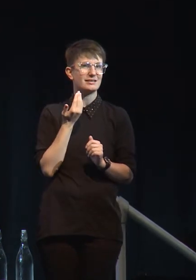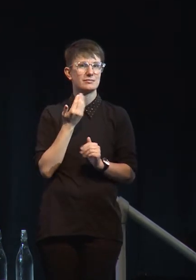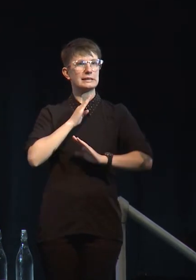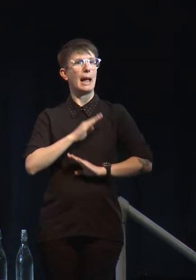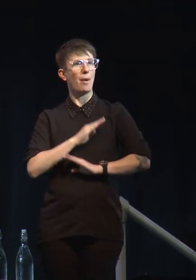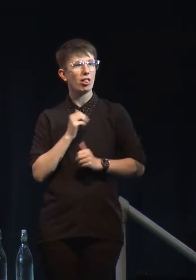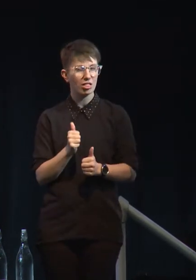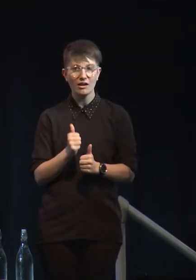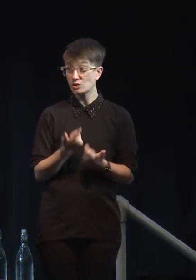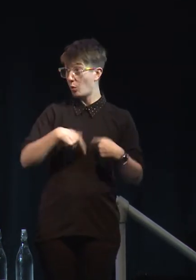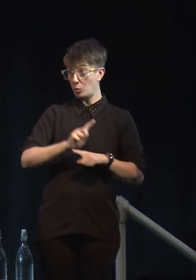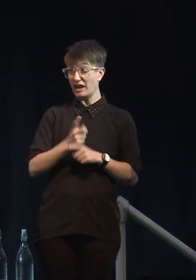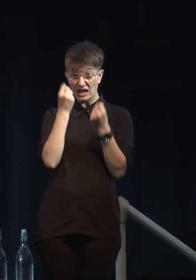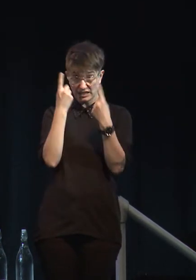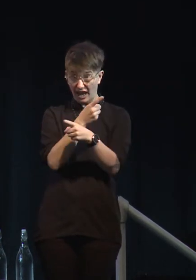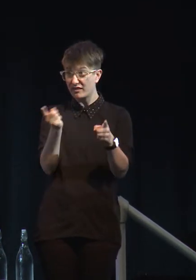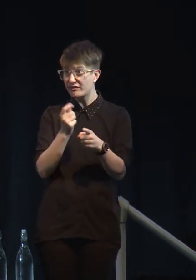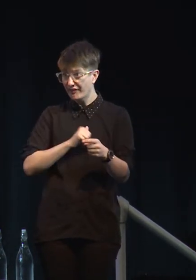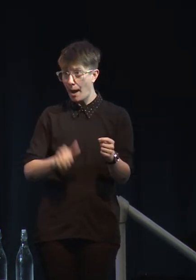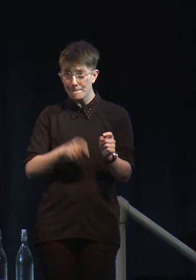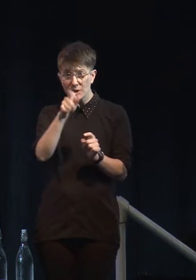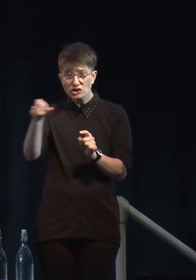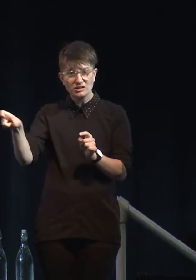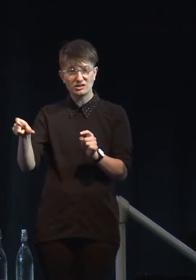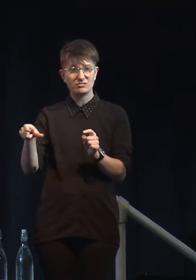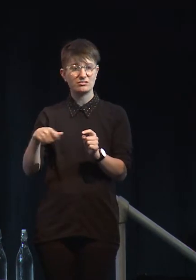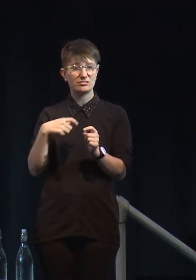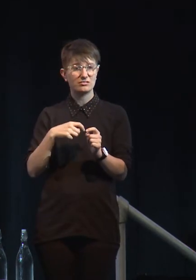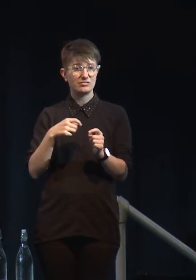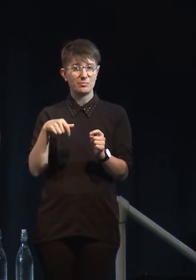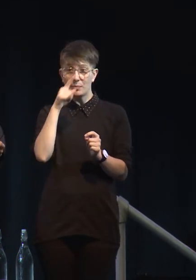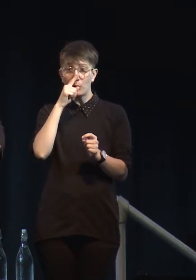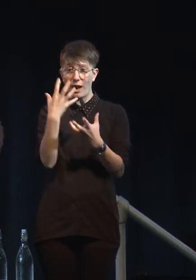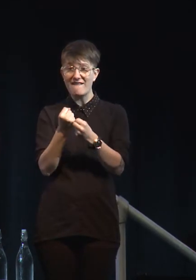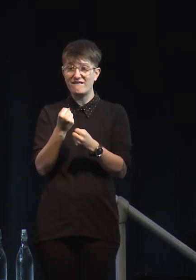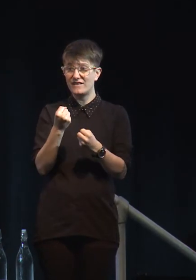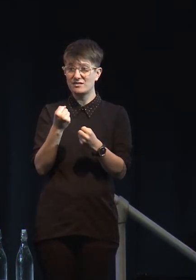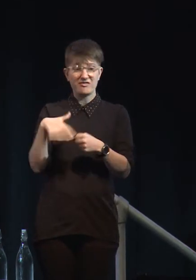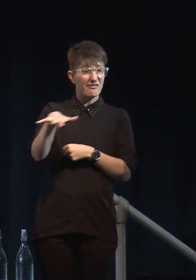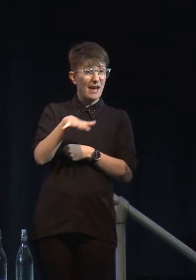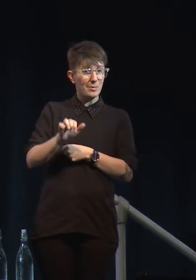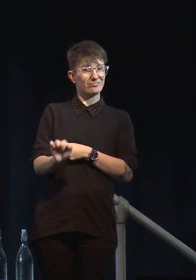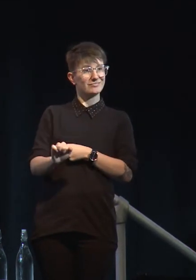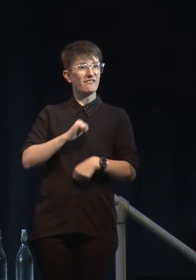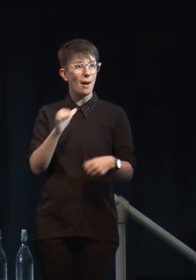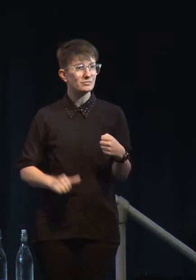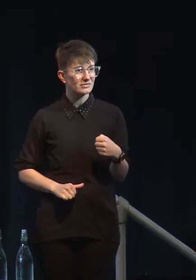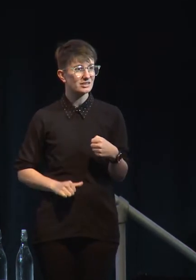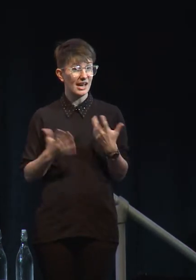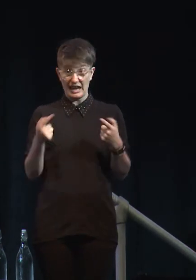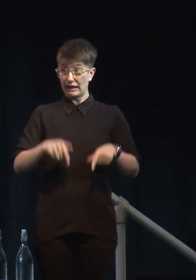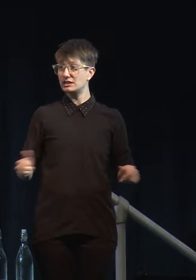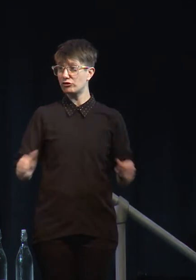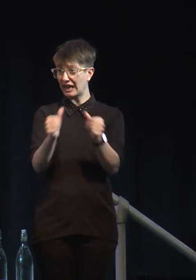especially family-owned farms. And we know that here in Taranaki, especially, dairy is one of the biggest economic